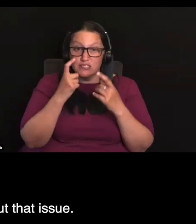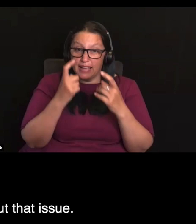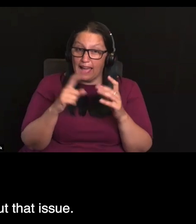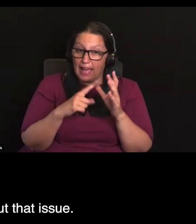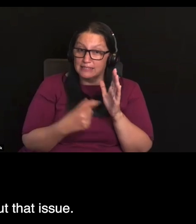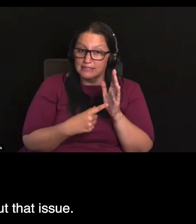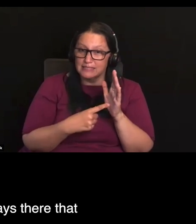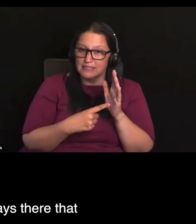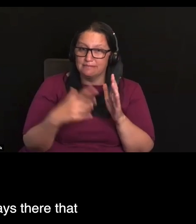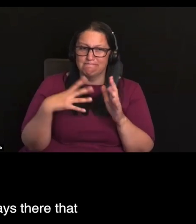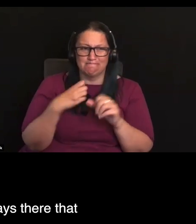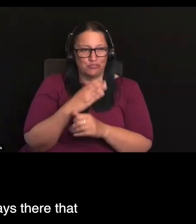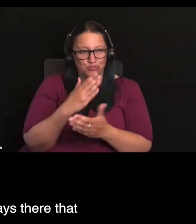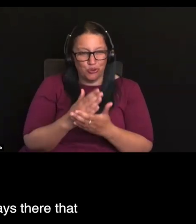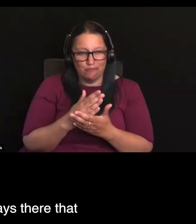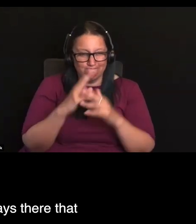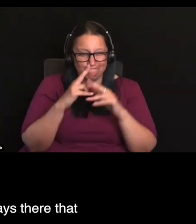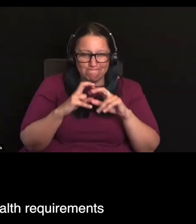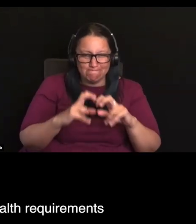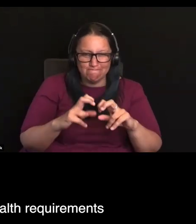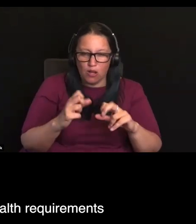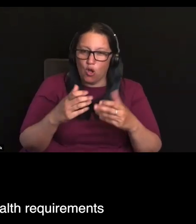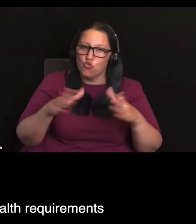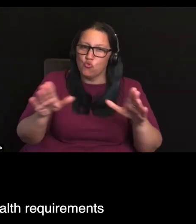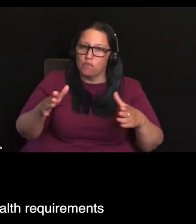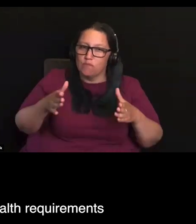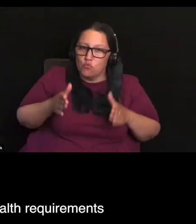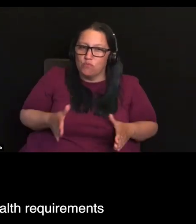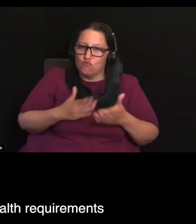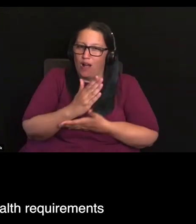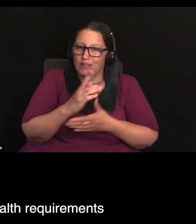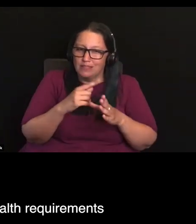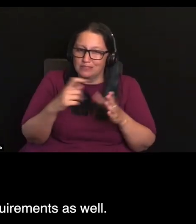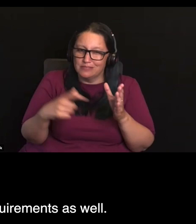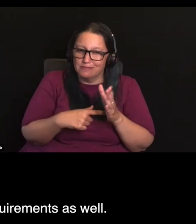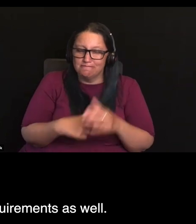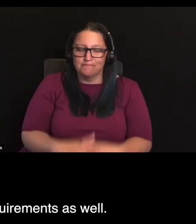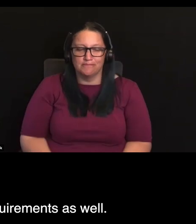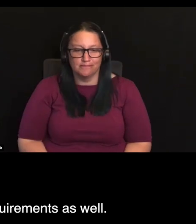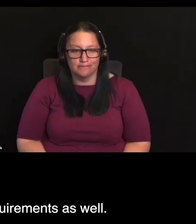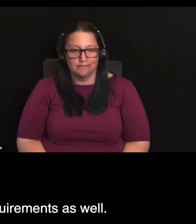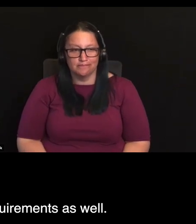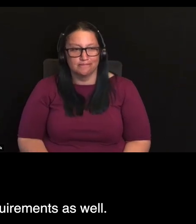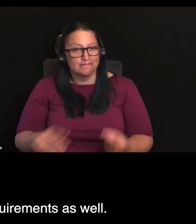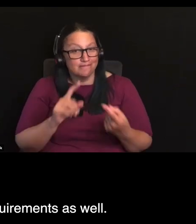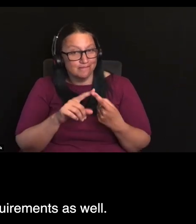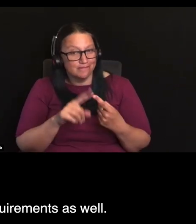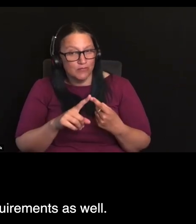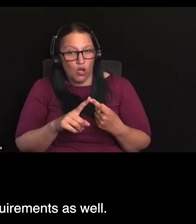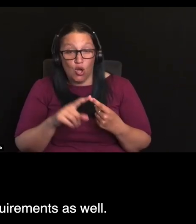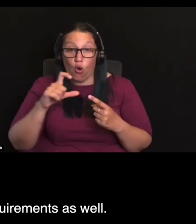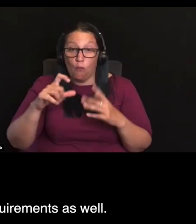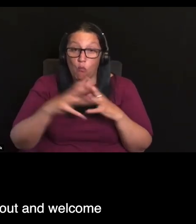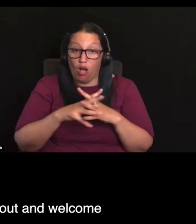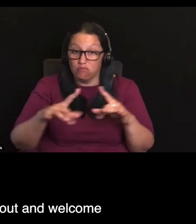teasing out that issue. Obviously, some of the interplays there that we have between Commonwealth requirements and differing state and territory requirements